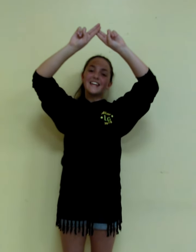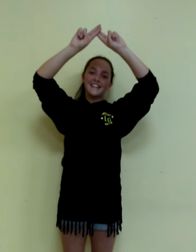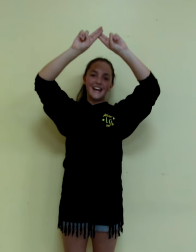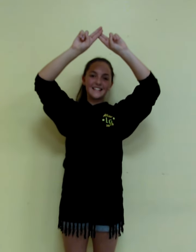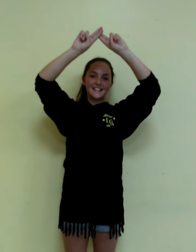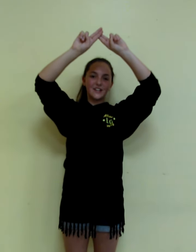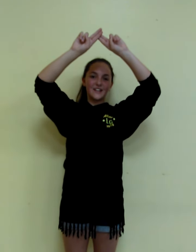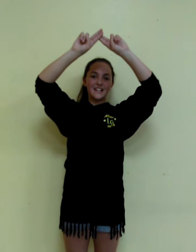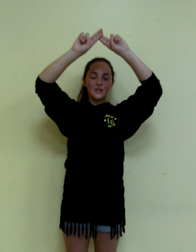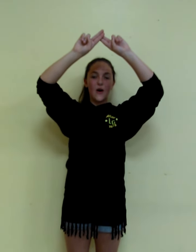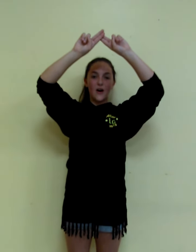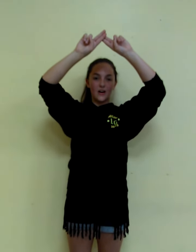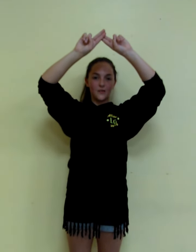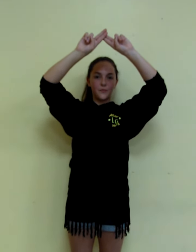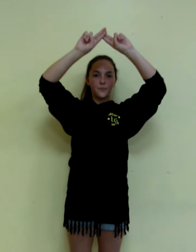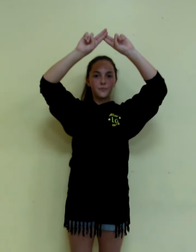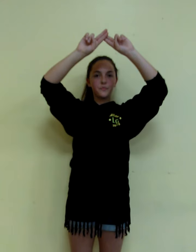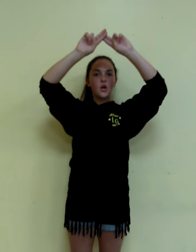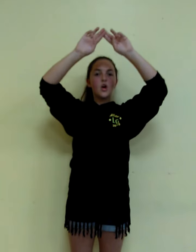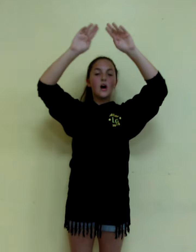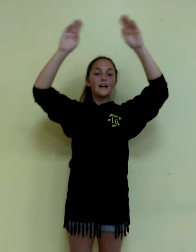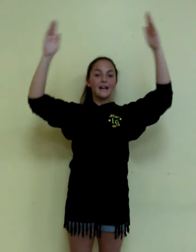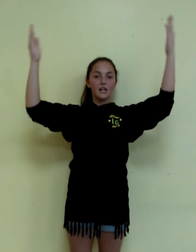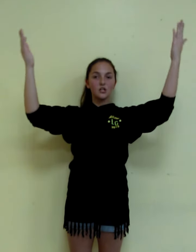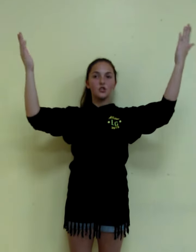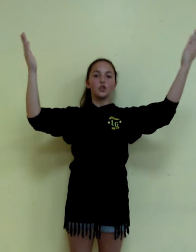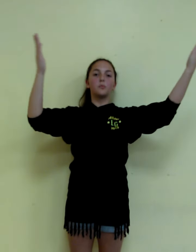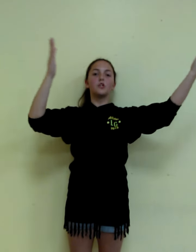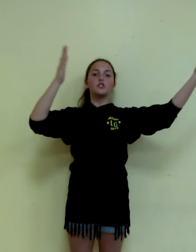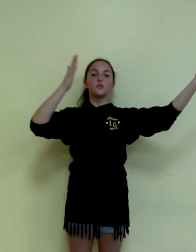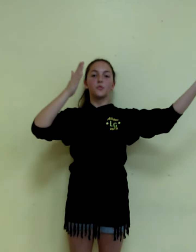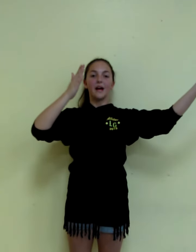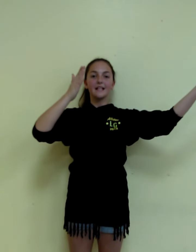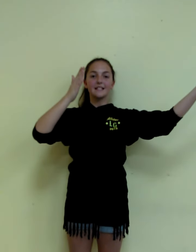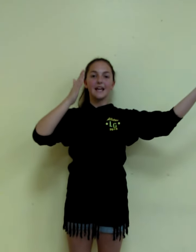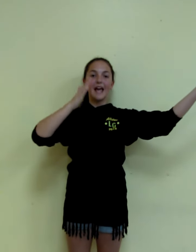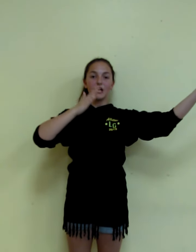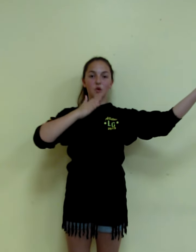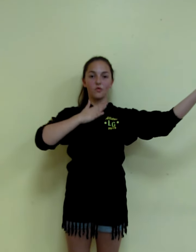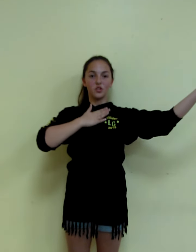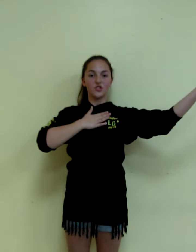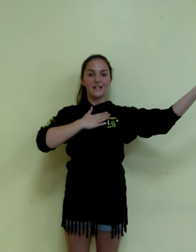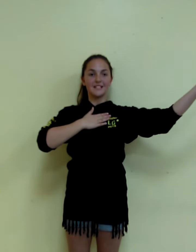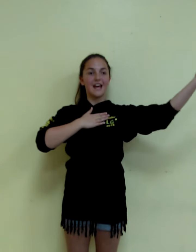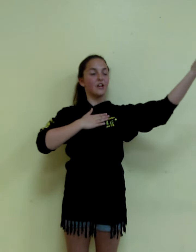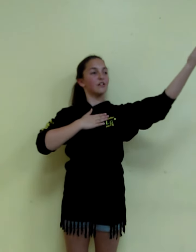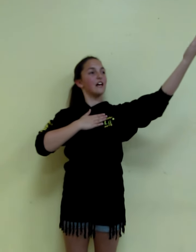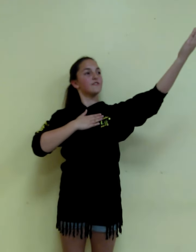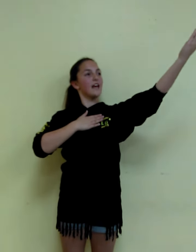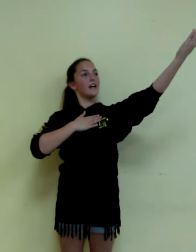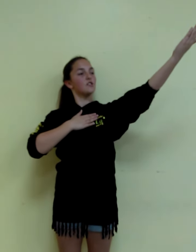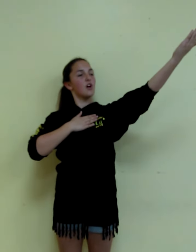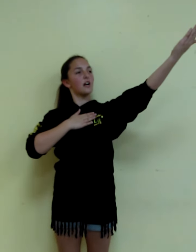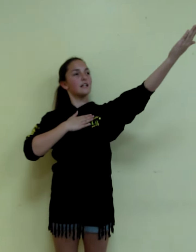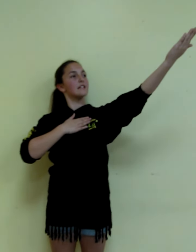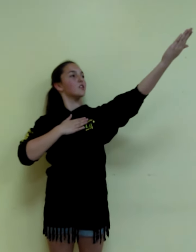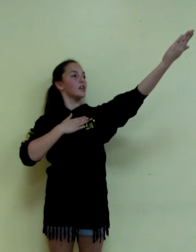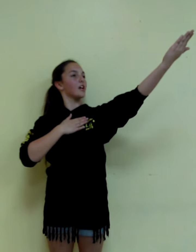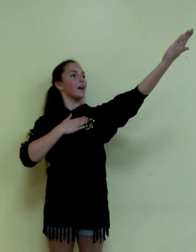Next letter is R. Again, you're going to put your right hand over your chest, and your left hand to the audience, and look at your